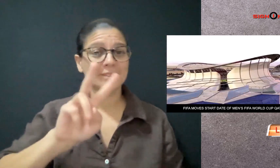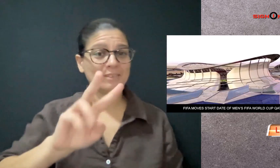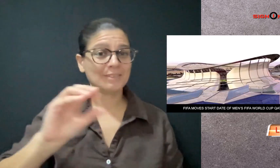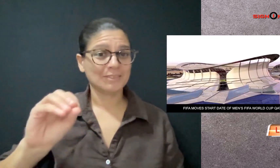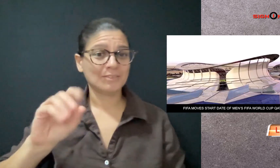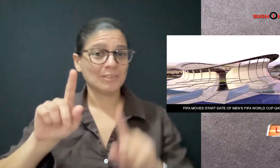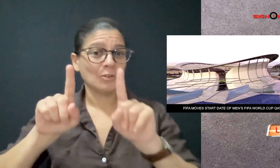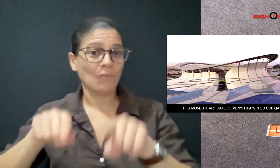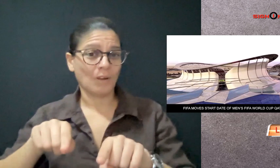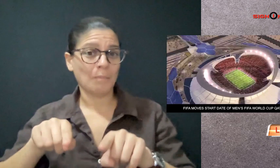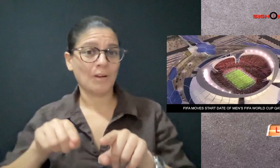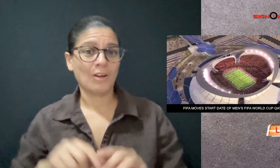20th.